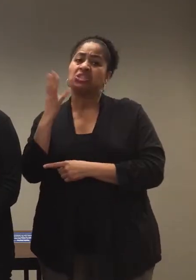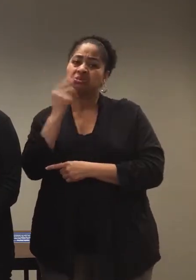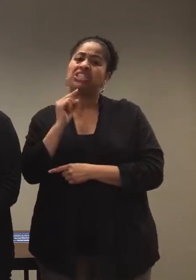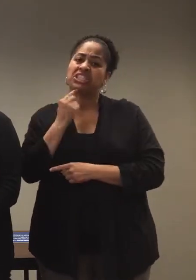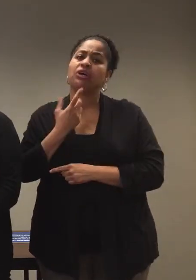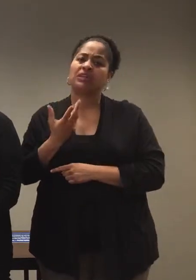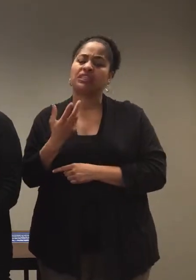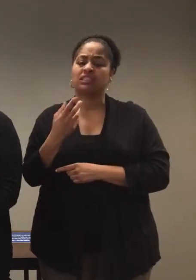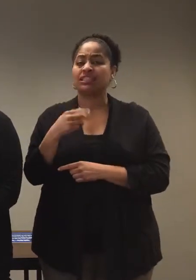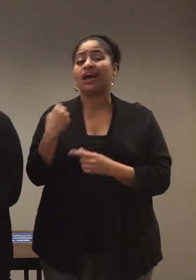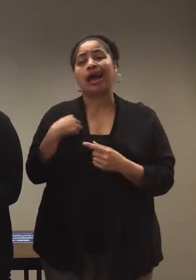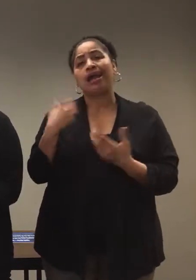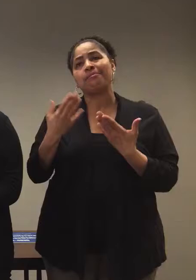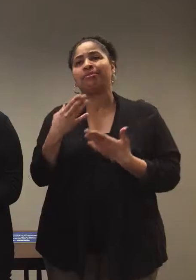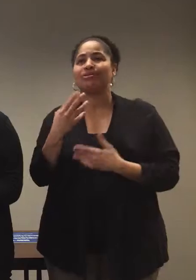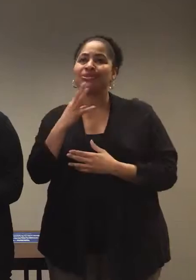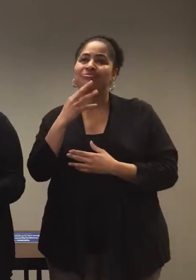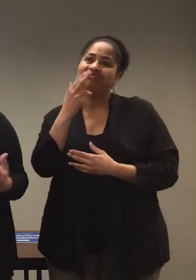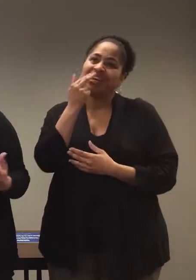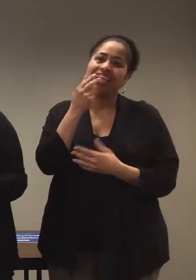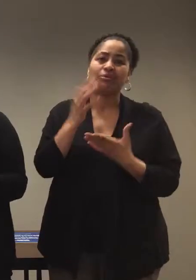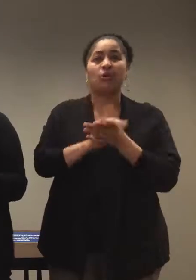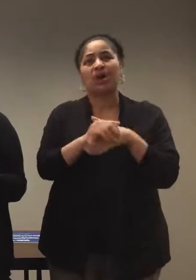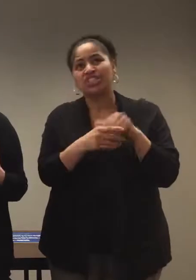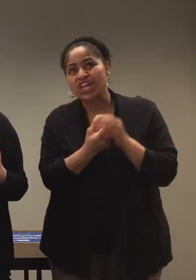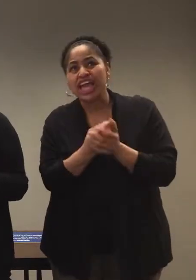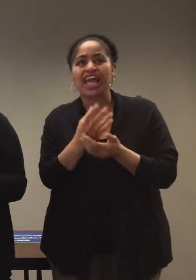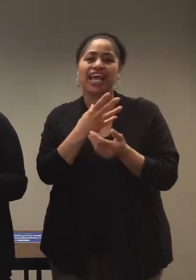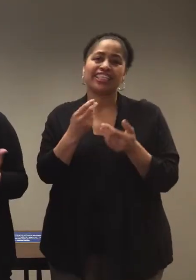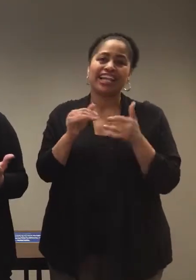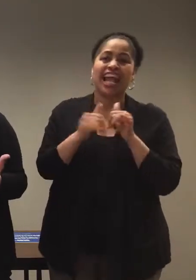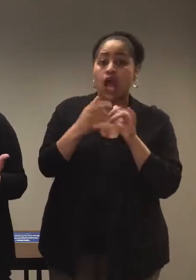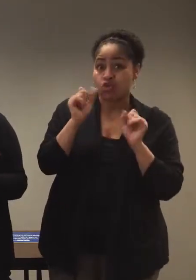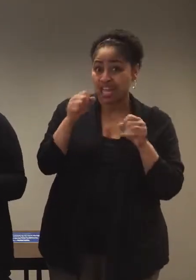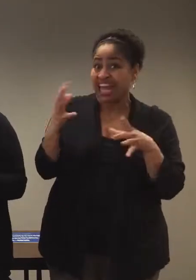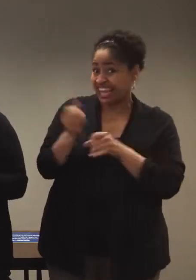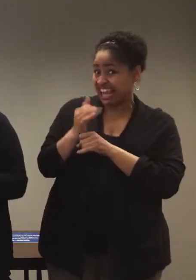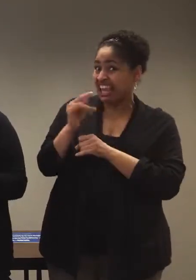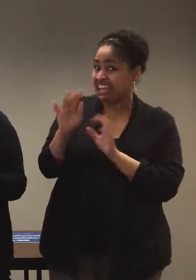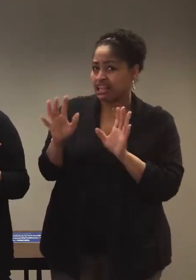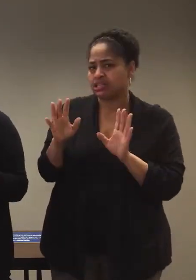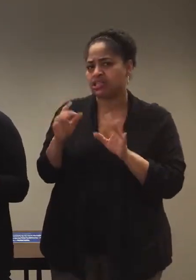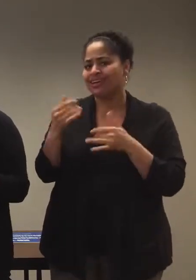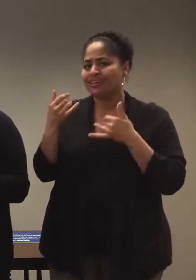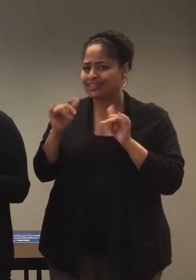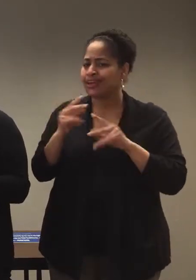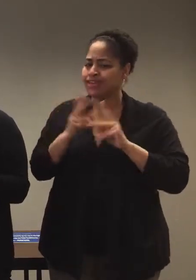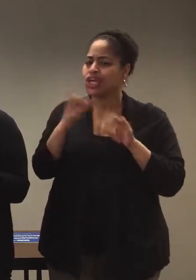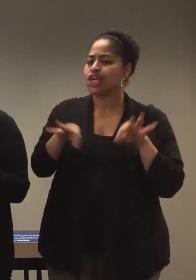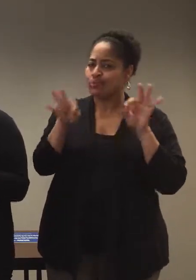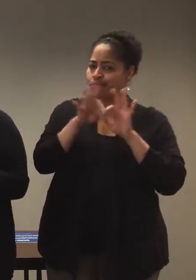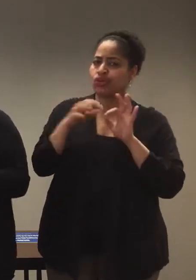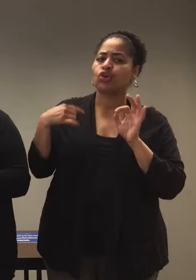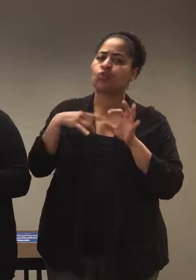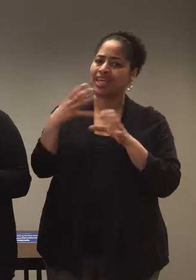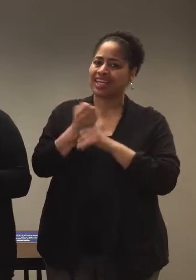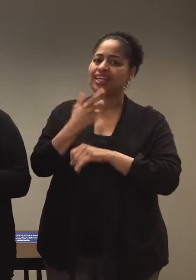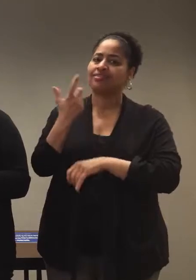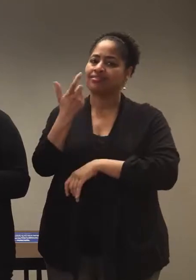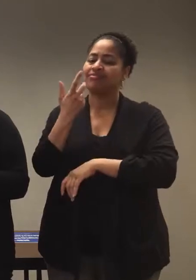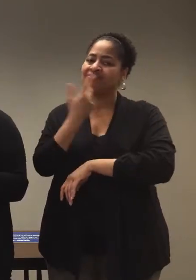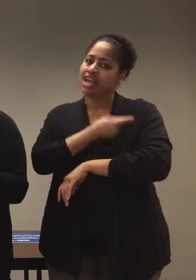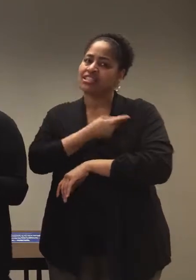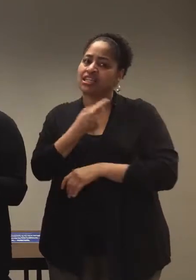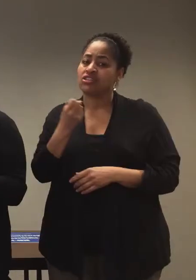So as funny as we're making it about you know washing your hands and how you can get it, it's very important that we get vaccinated.